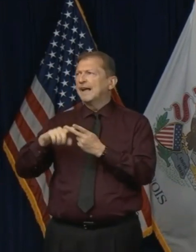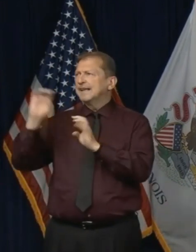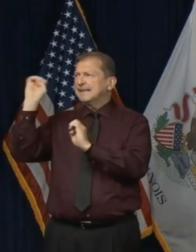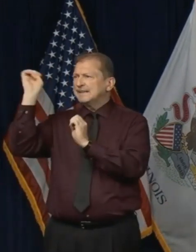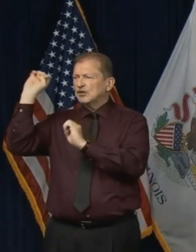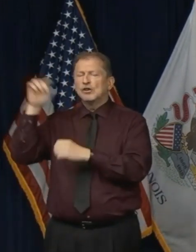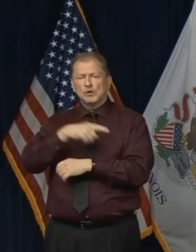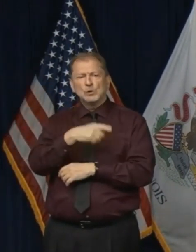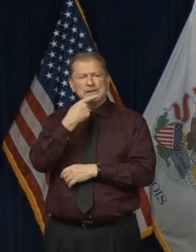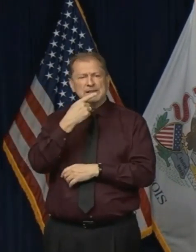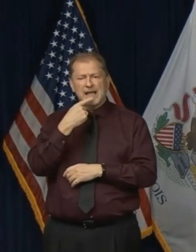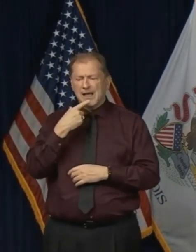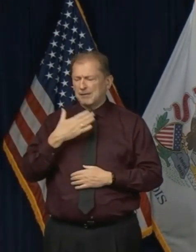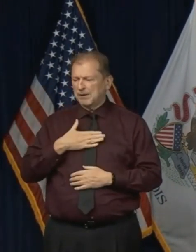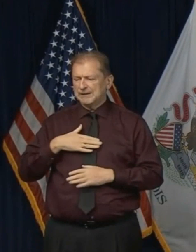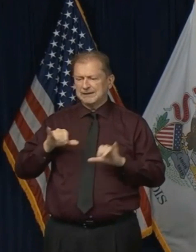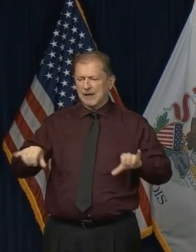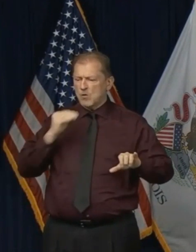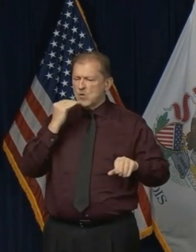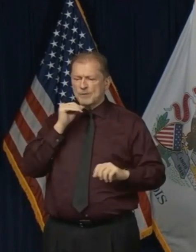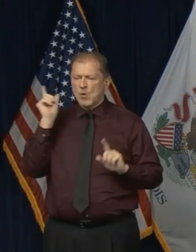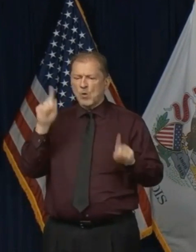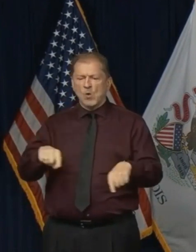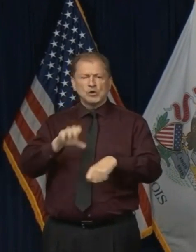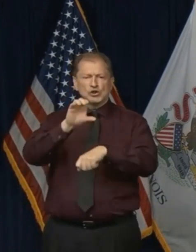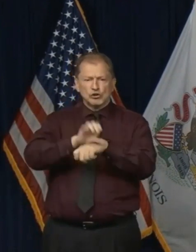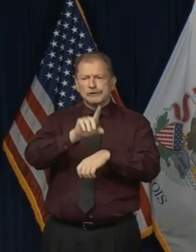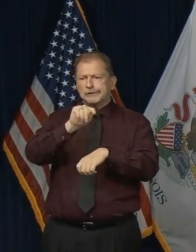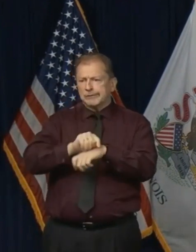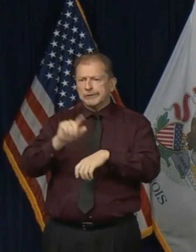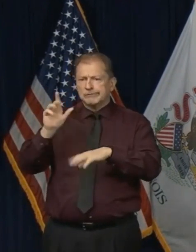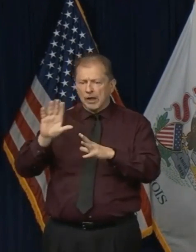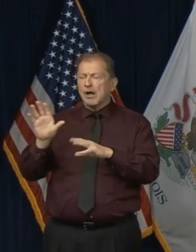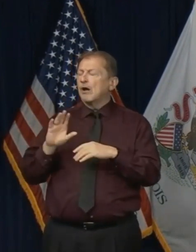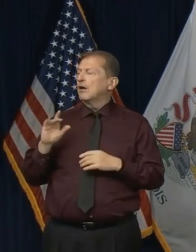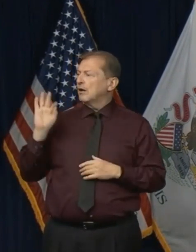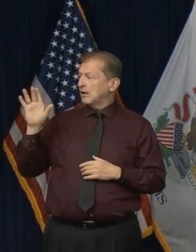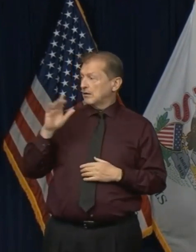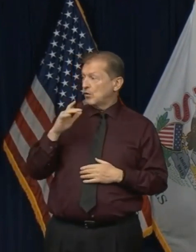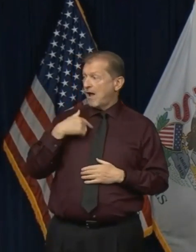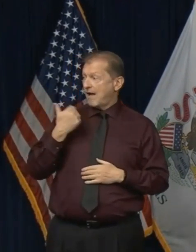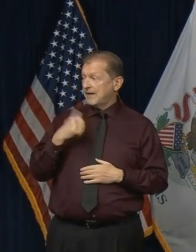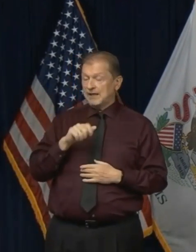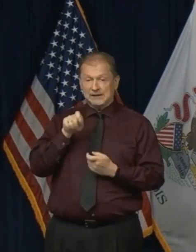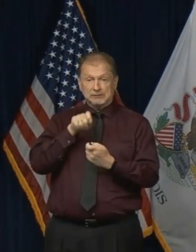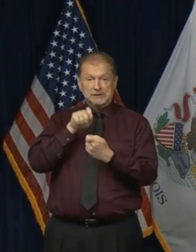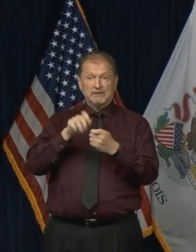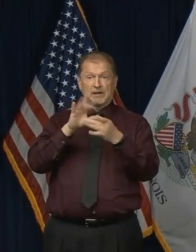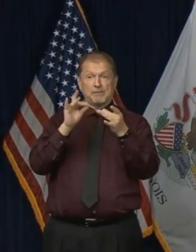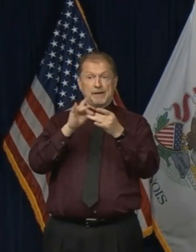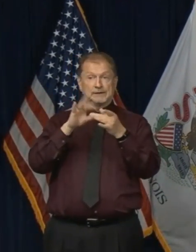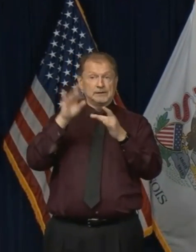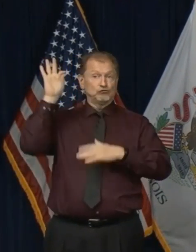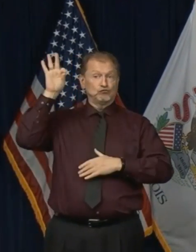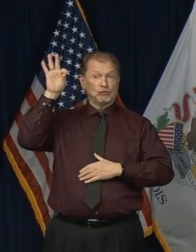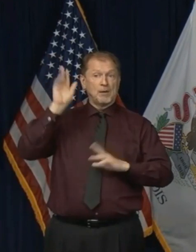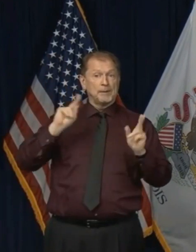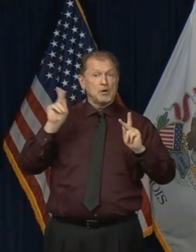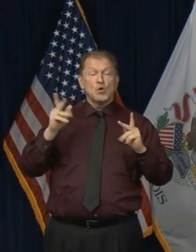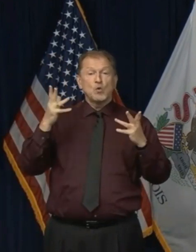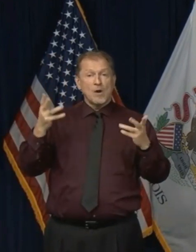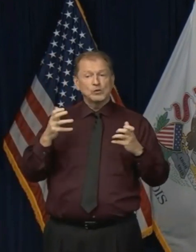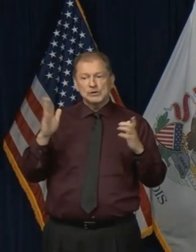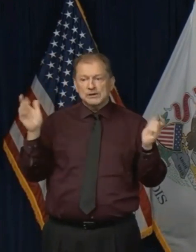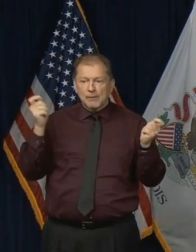discouraged residents to stay home, um, and maintain social distancing, but do you have a specific message for those wanting to celebrate with their family